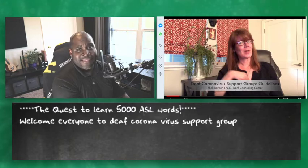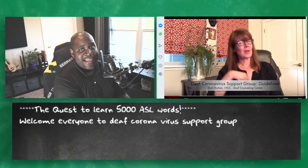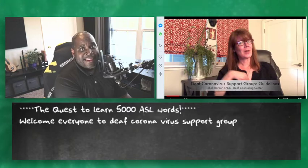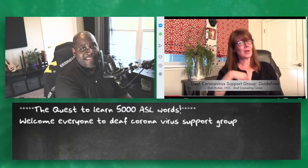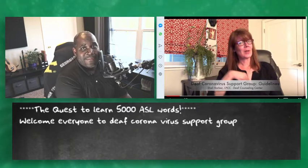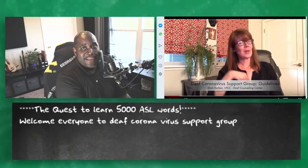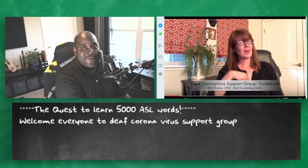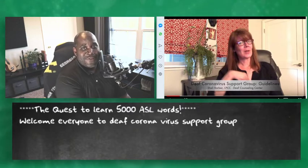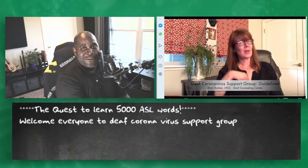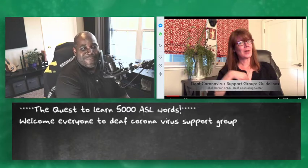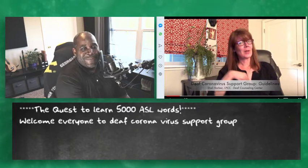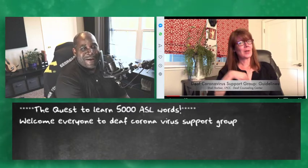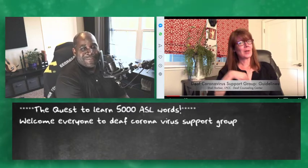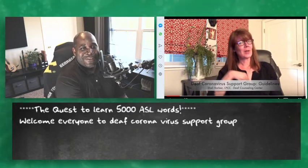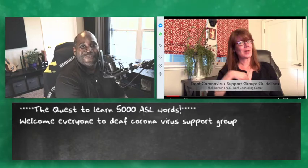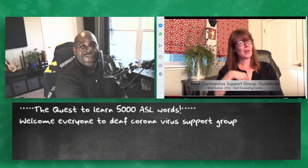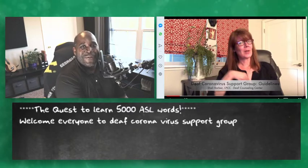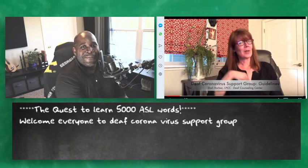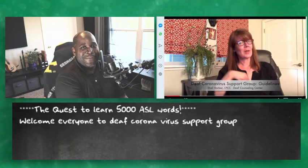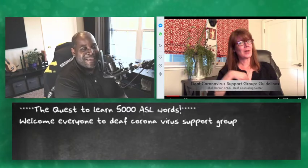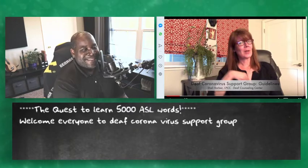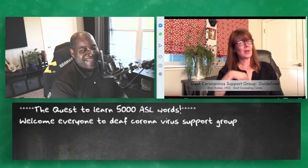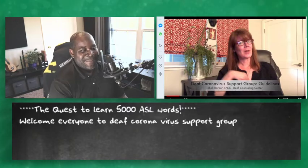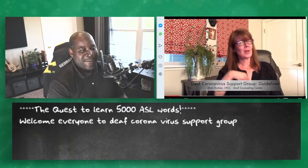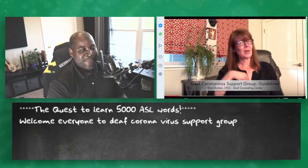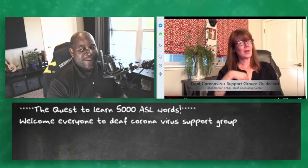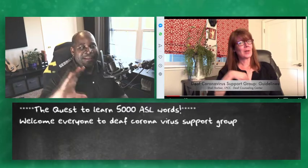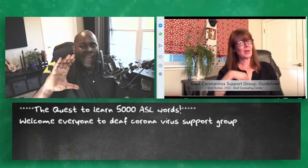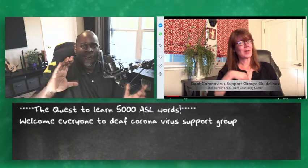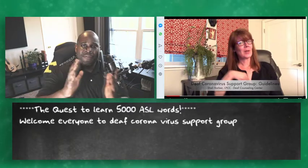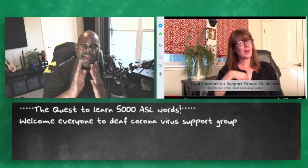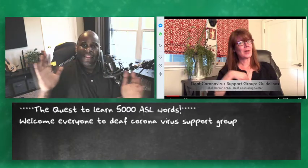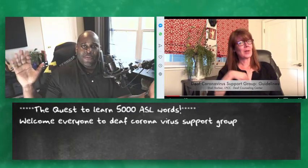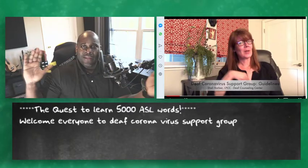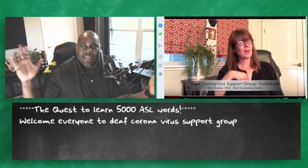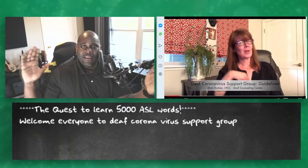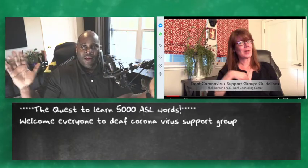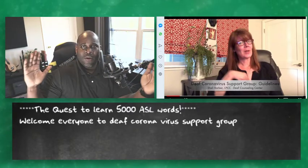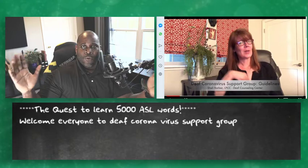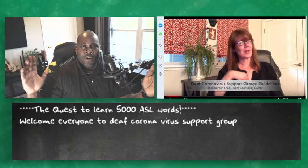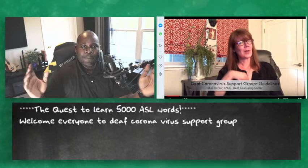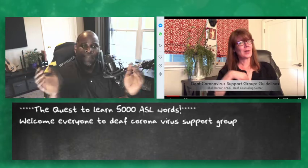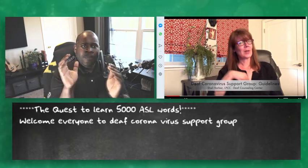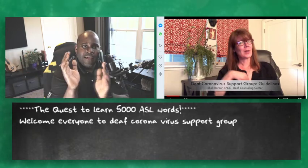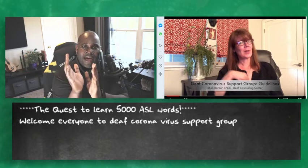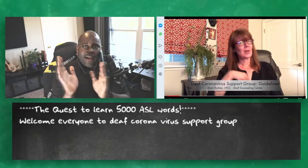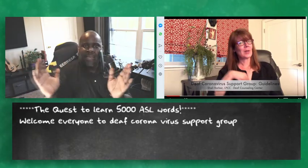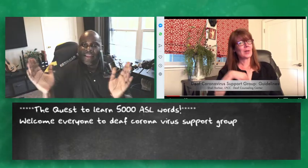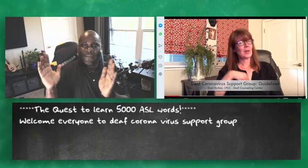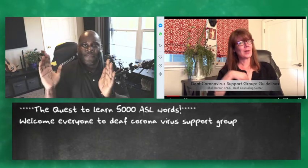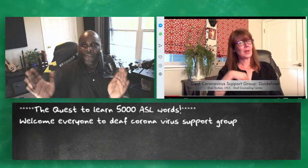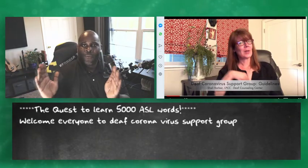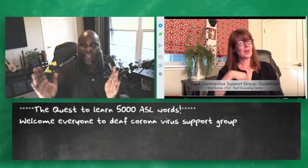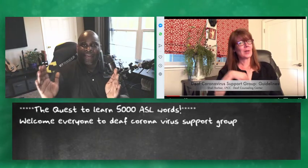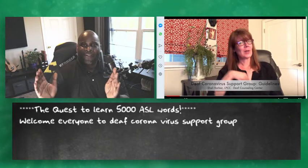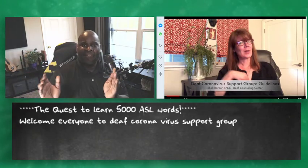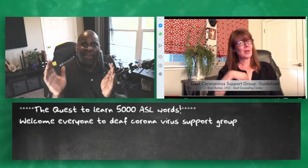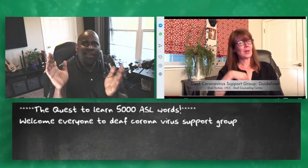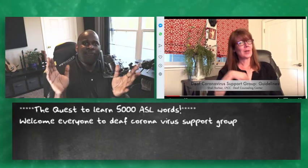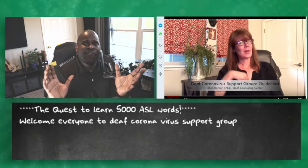is not a tip that you should probably do it's just what I do with that sometimes work so if they have like a really long word I'll get like the first three letters and then I'm just